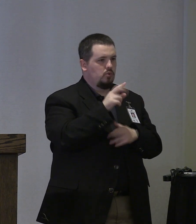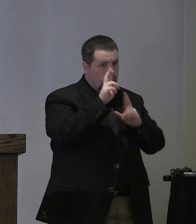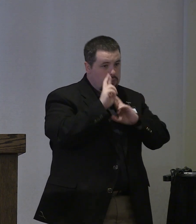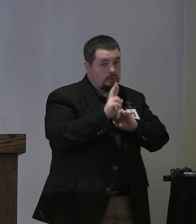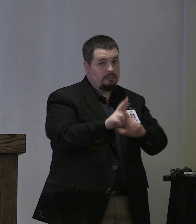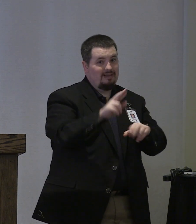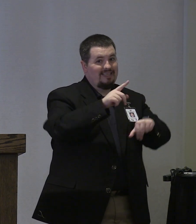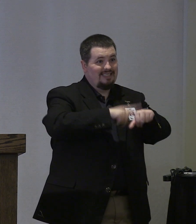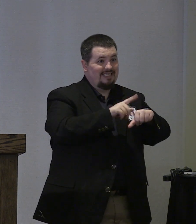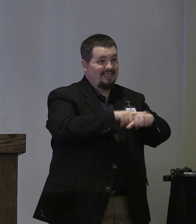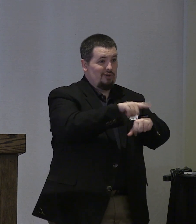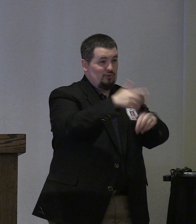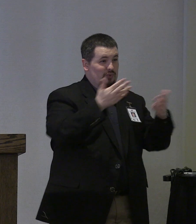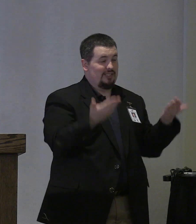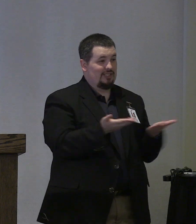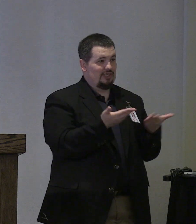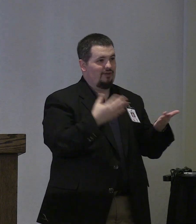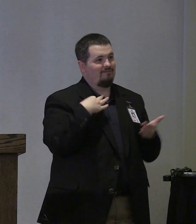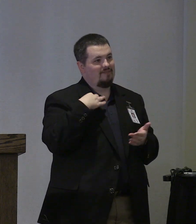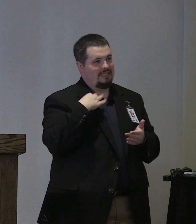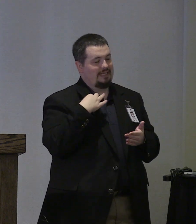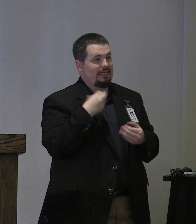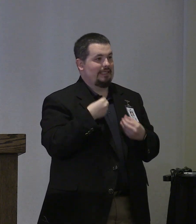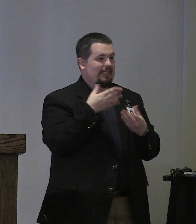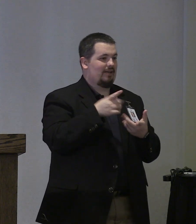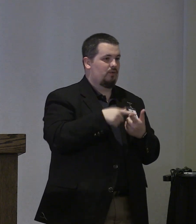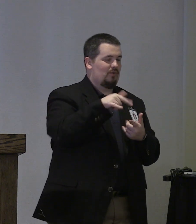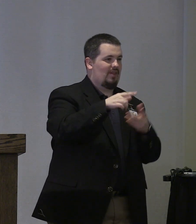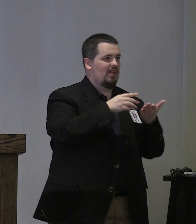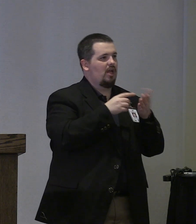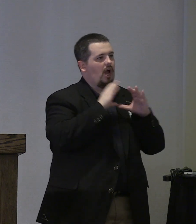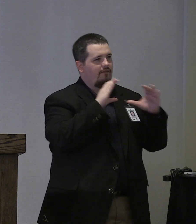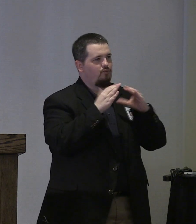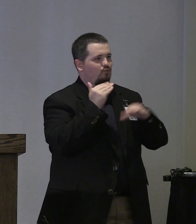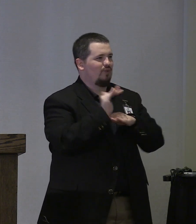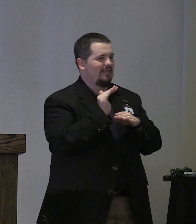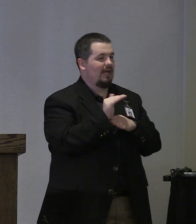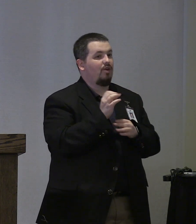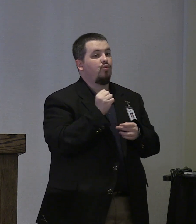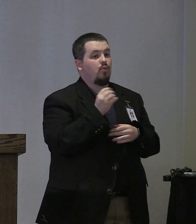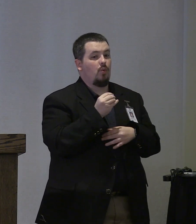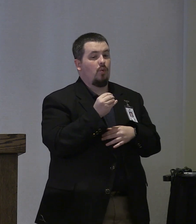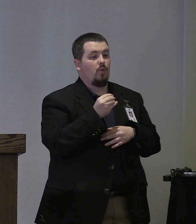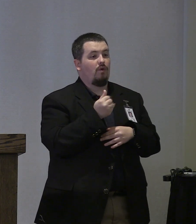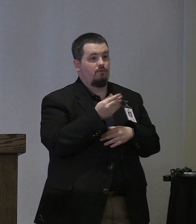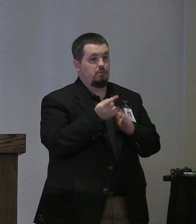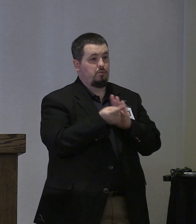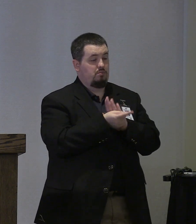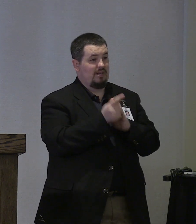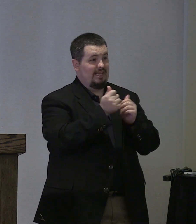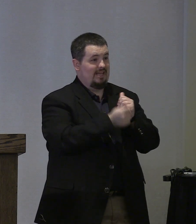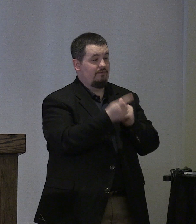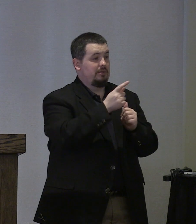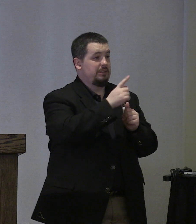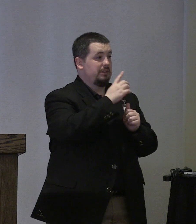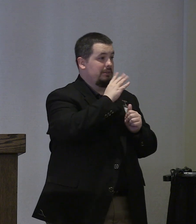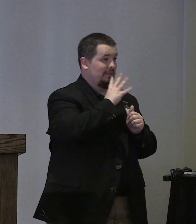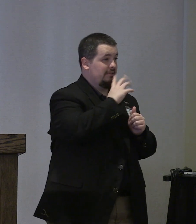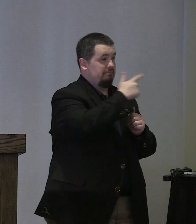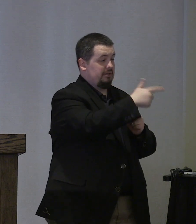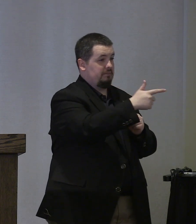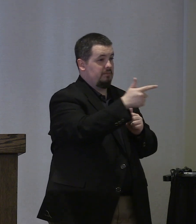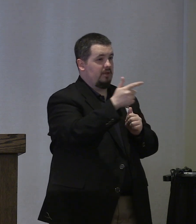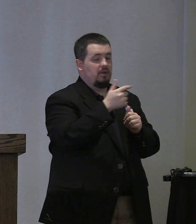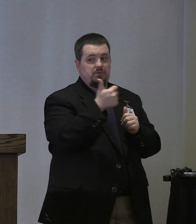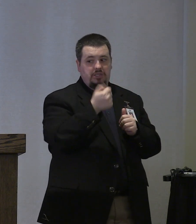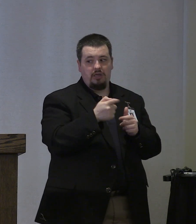respectful of the time that you're you're volunteering and donating to this conversation tonight so i'll have a couple minutes for everyone to speak i'm going to